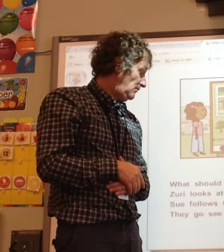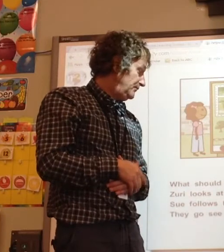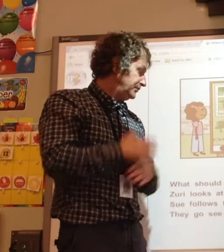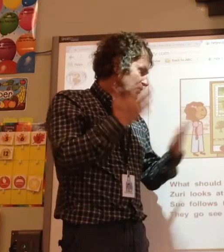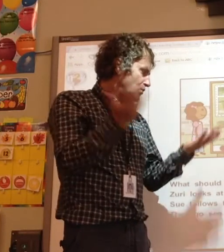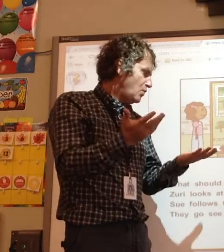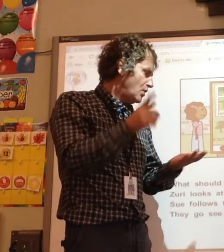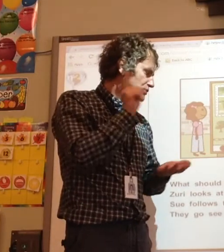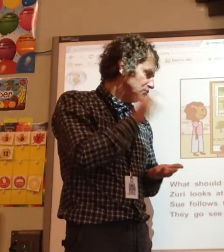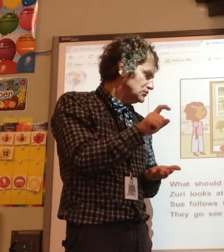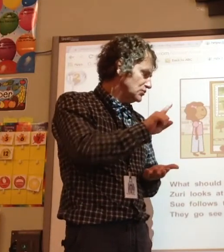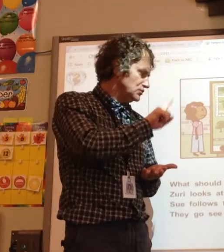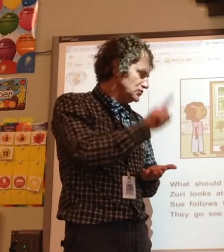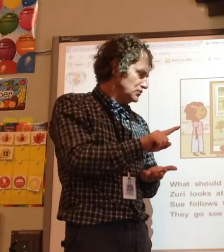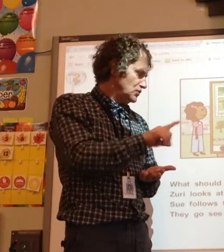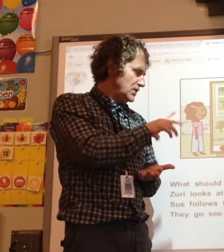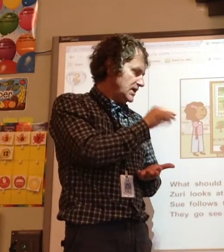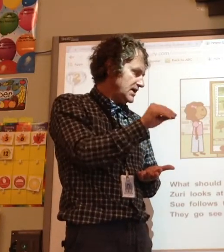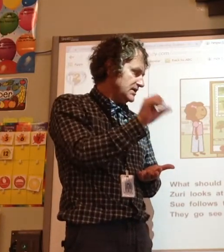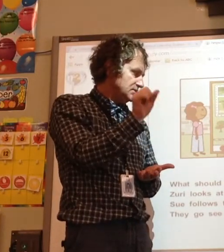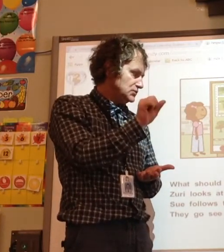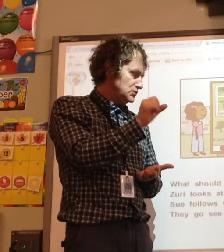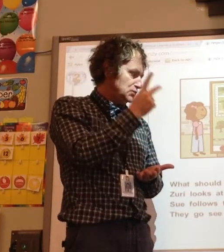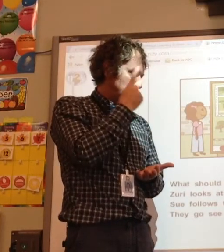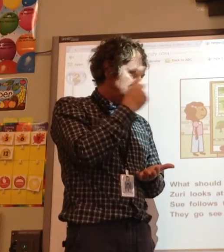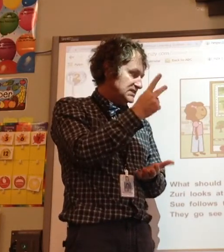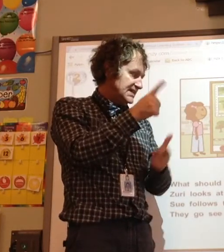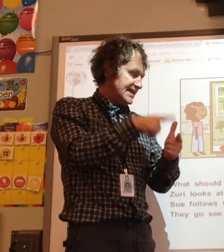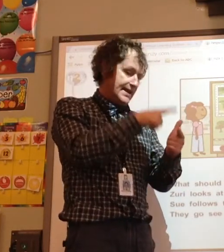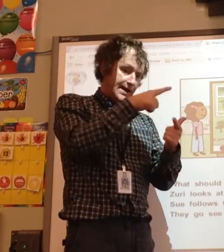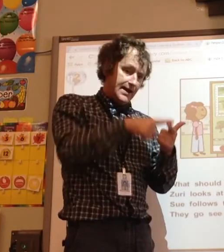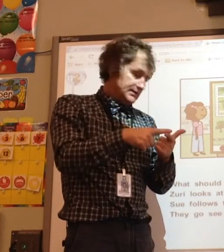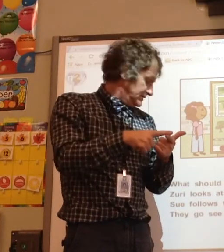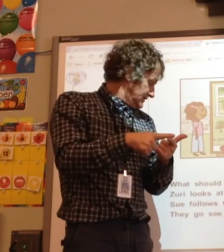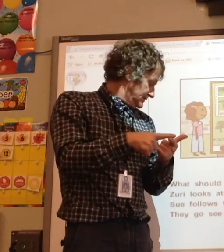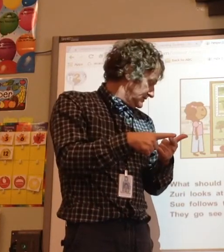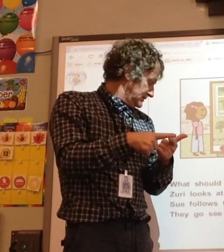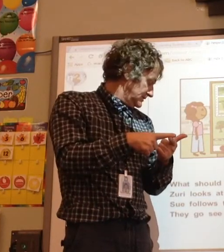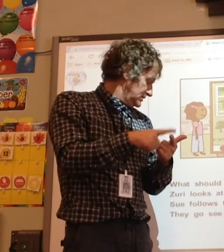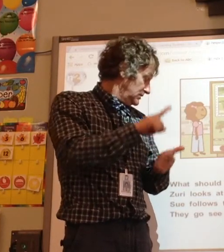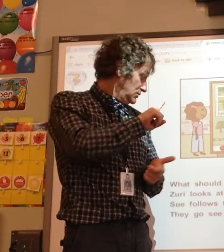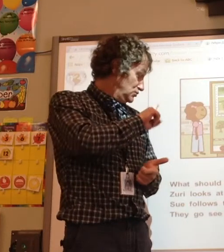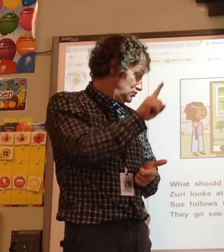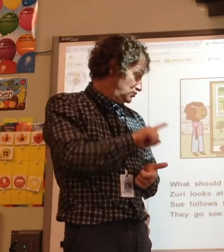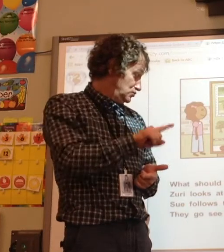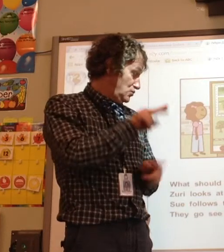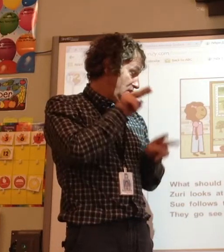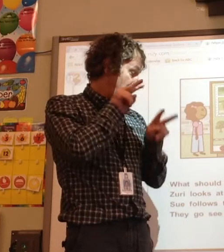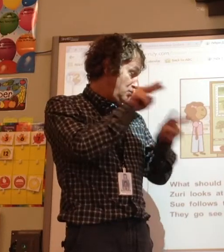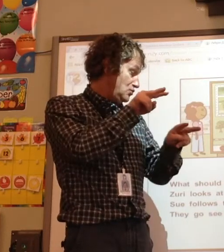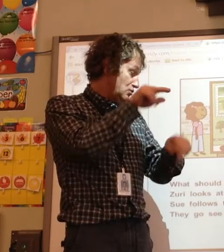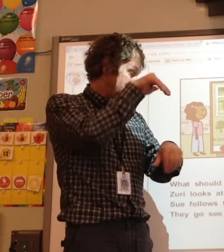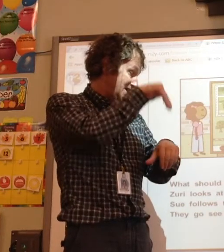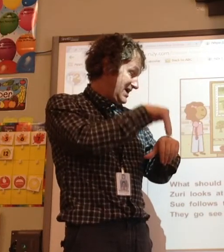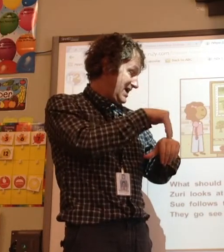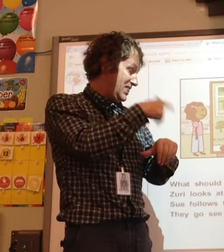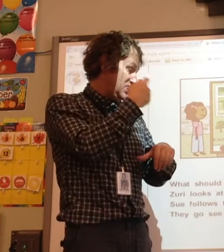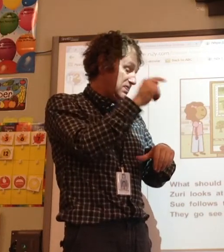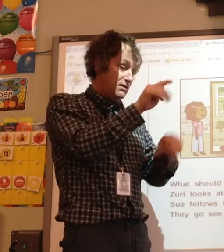What should Zuri and Sue see next? Zuri looks at the